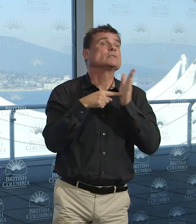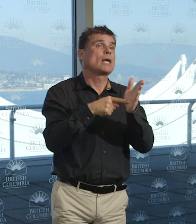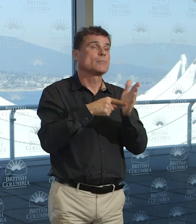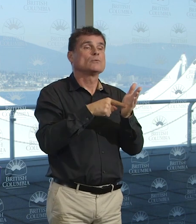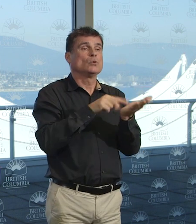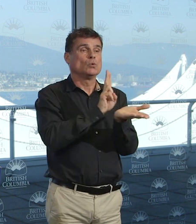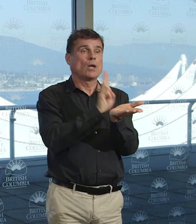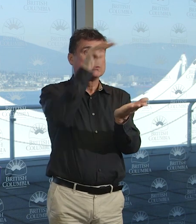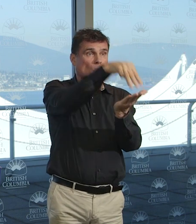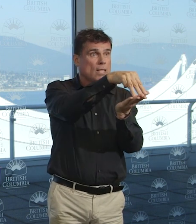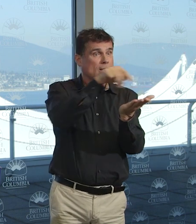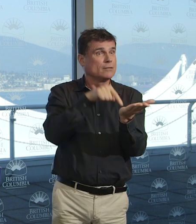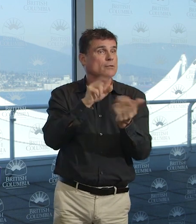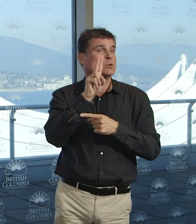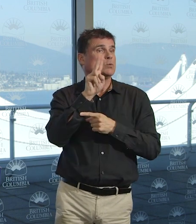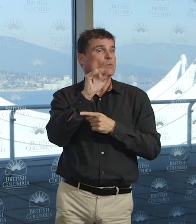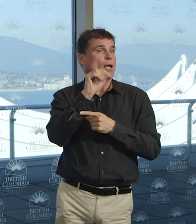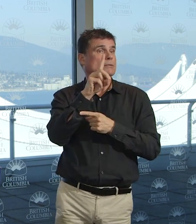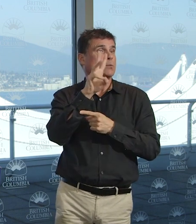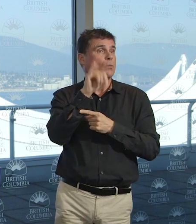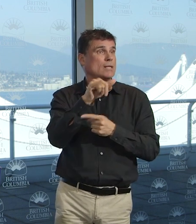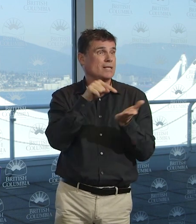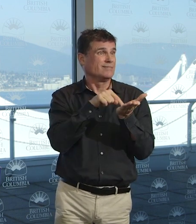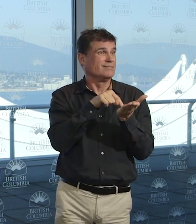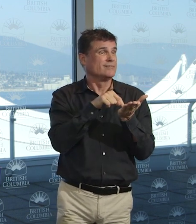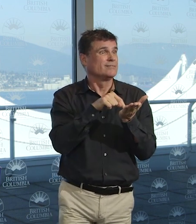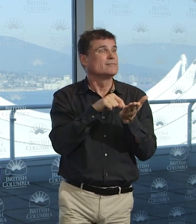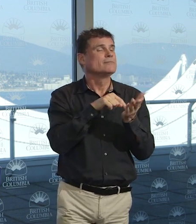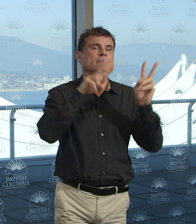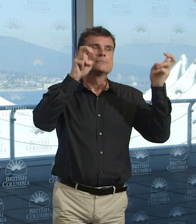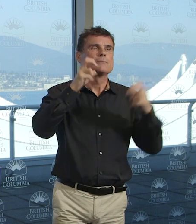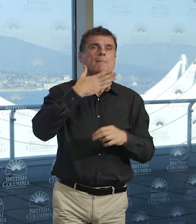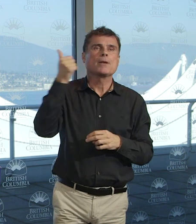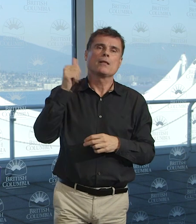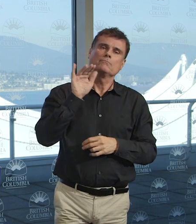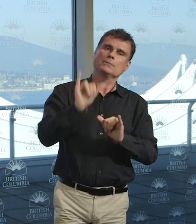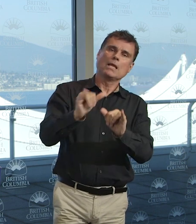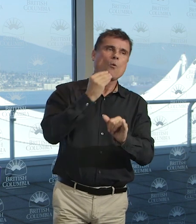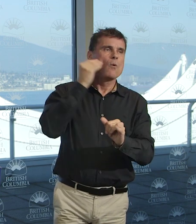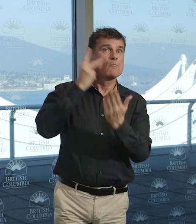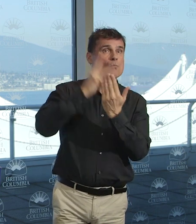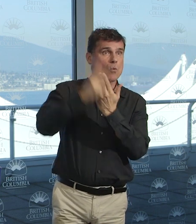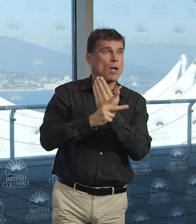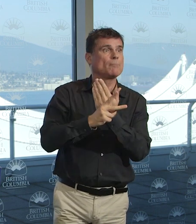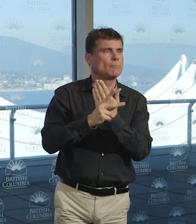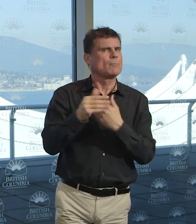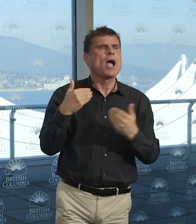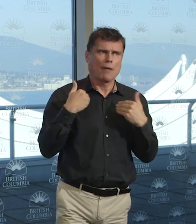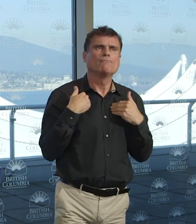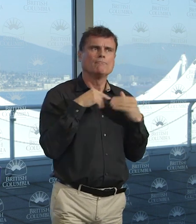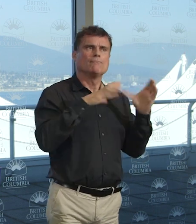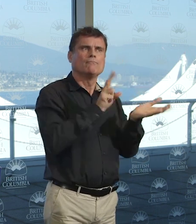isolation, necessary to protect their health. We'll have more to say about this on Monday, but I want to thank all the members of that committee,